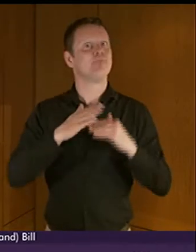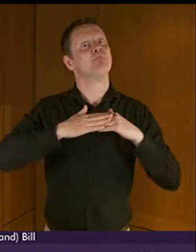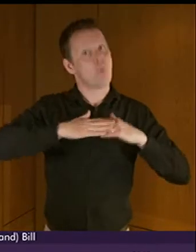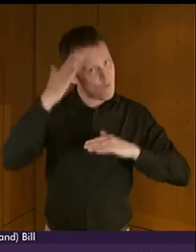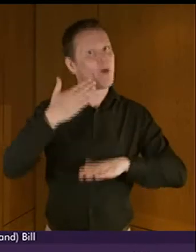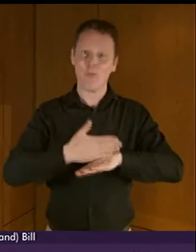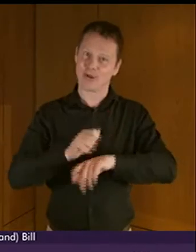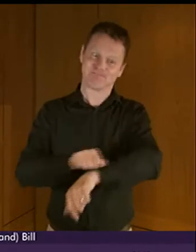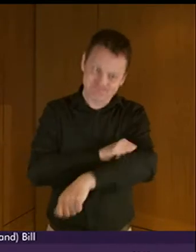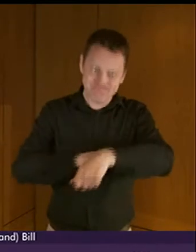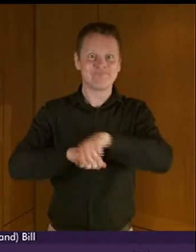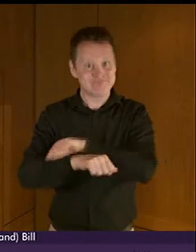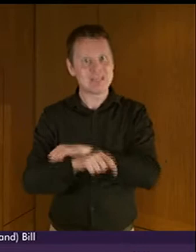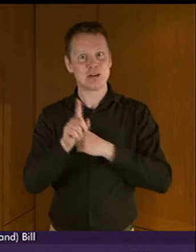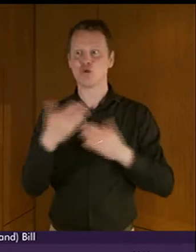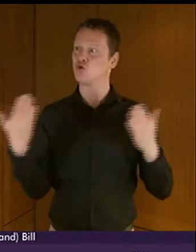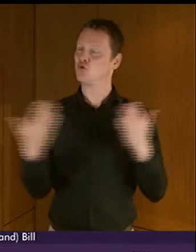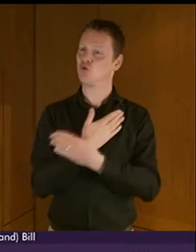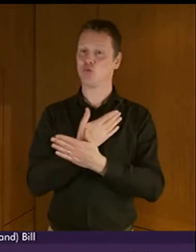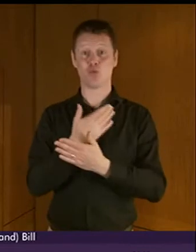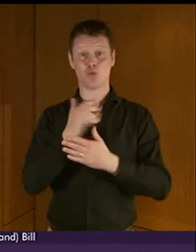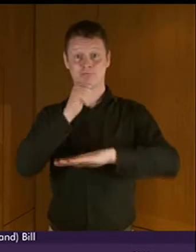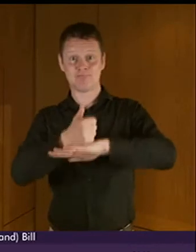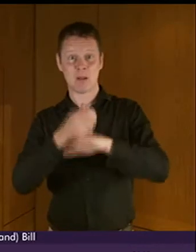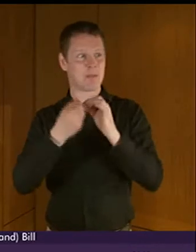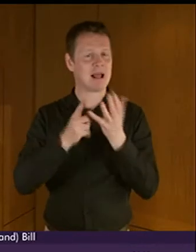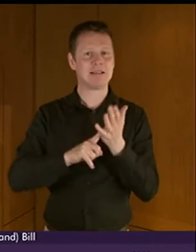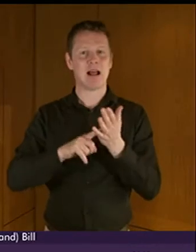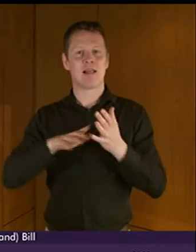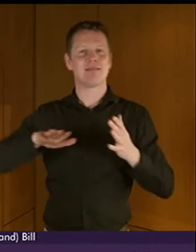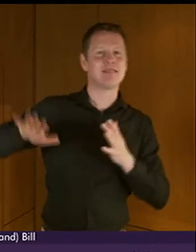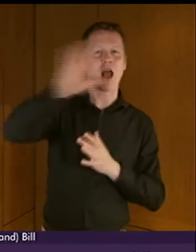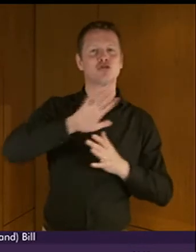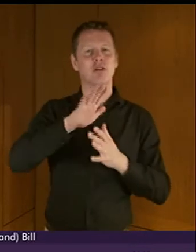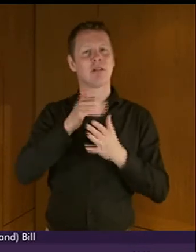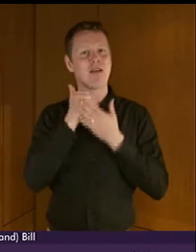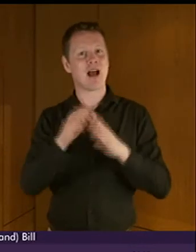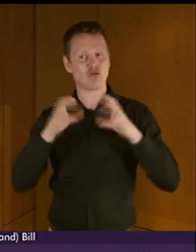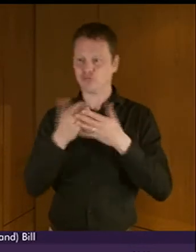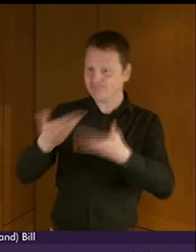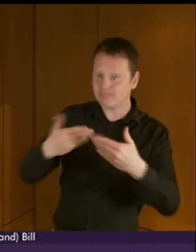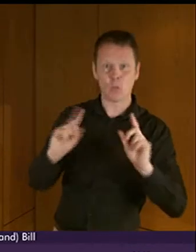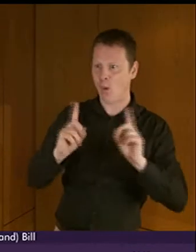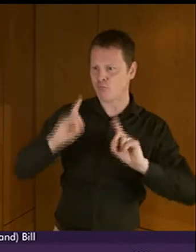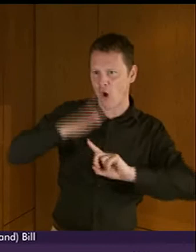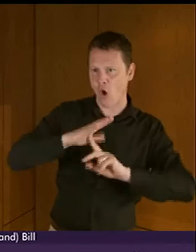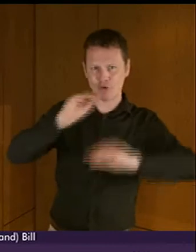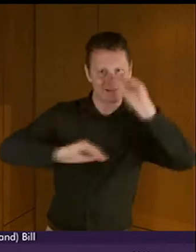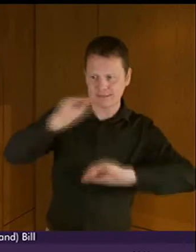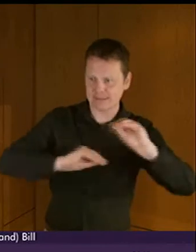expertise of the new BSL national advisory group to determine what priorities should be included in the national plan